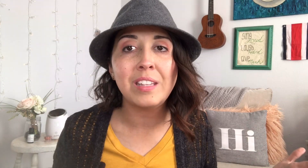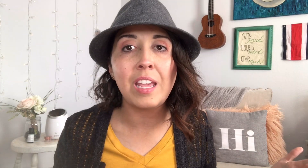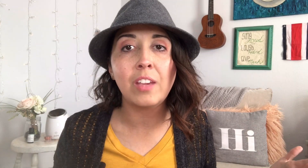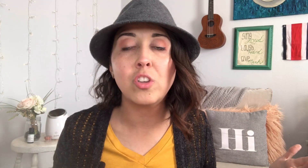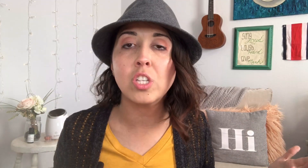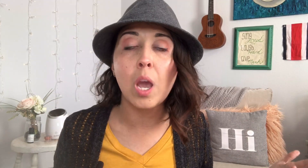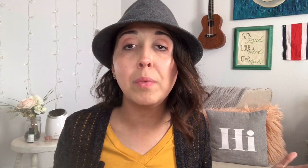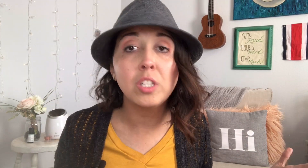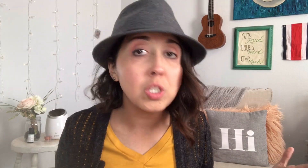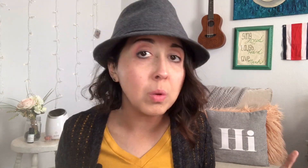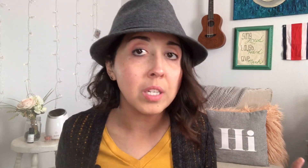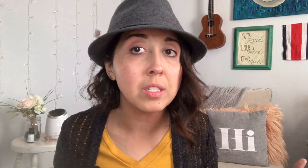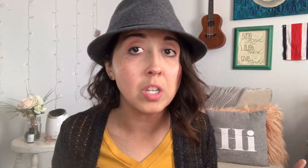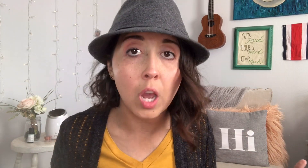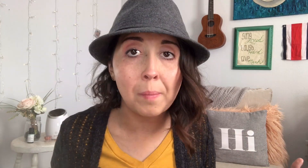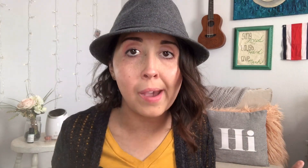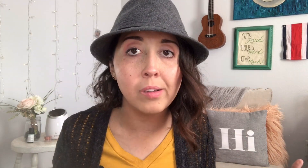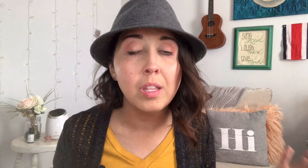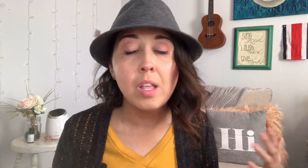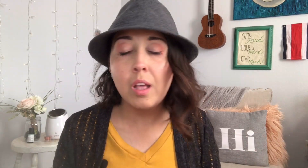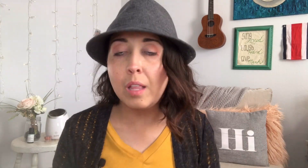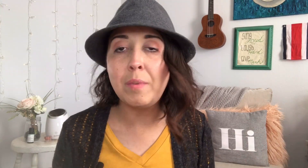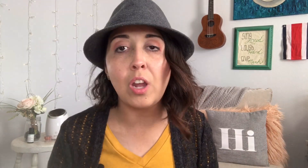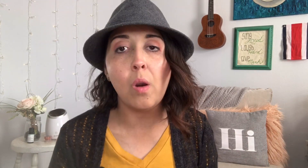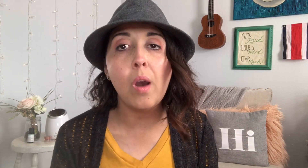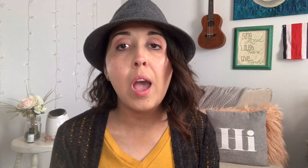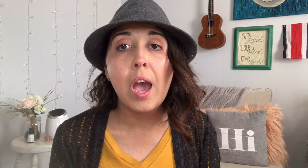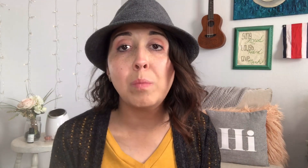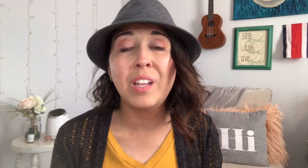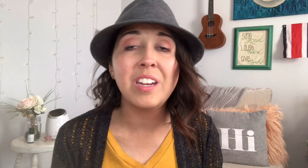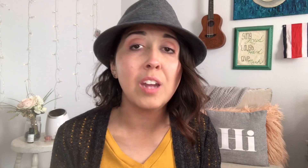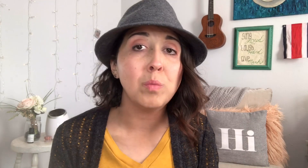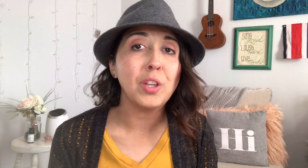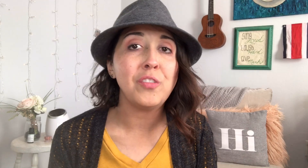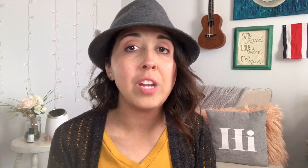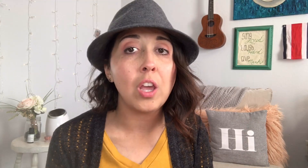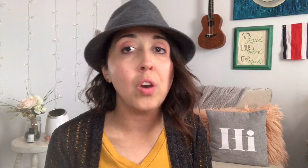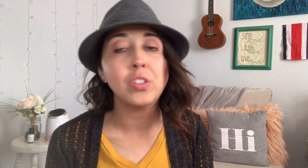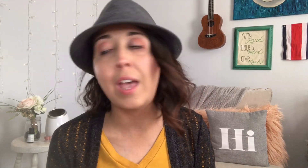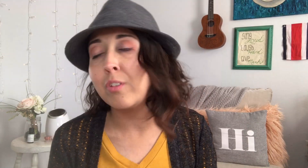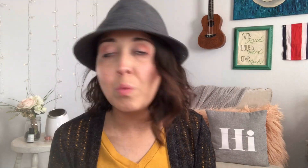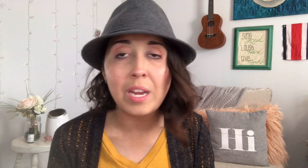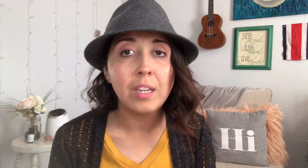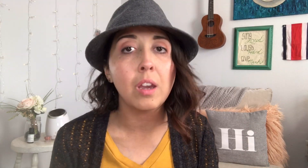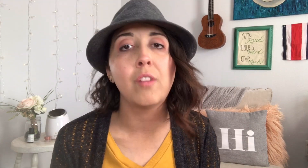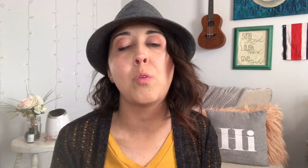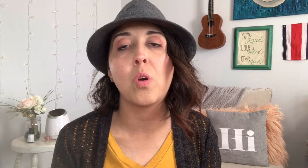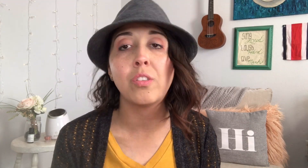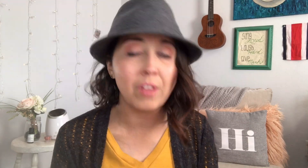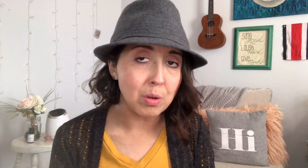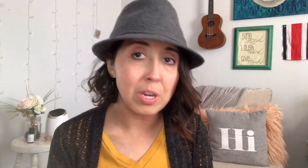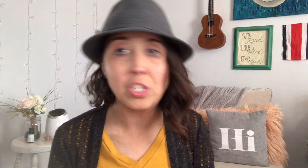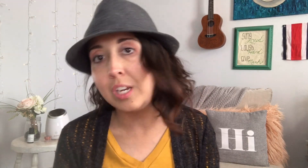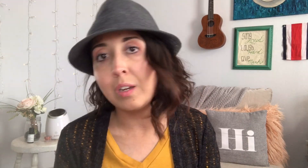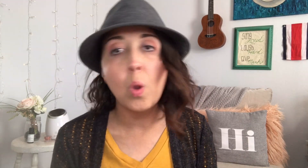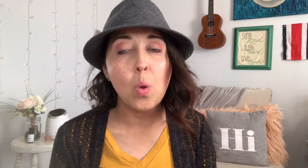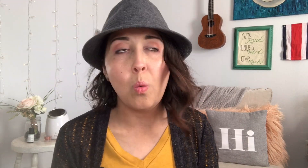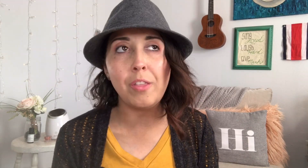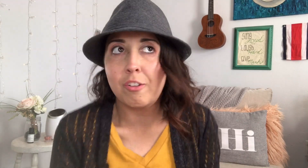think if there's a topic that you want us to talk about let me know I'm planning to upload videos every week for the Federation whether